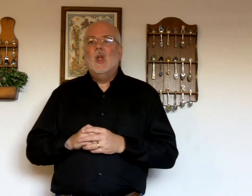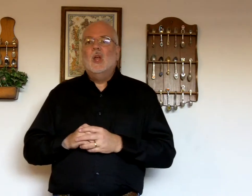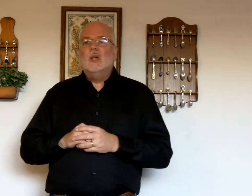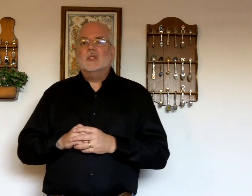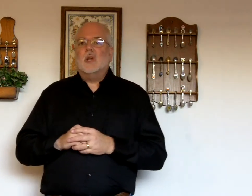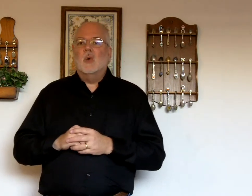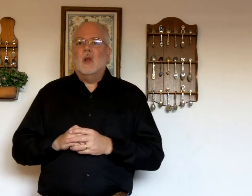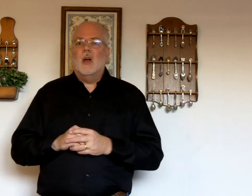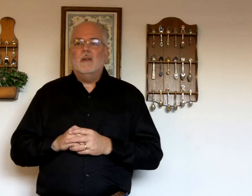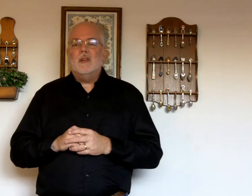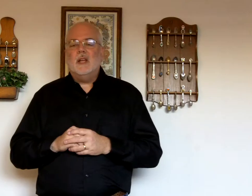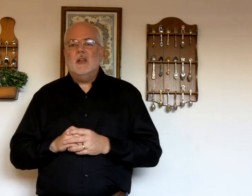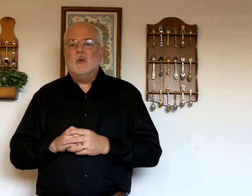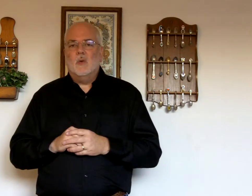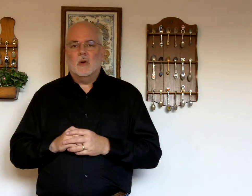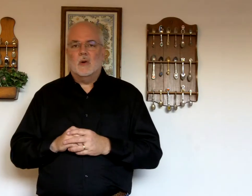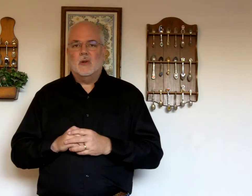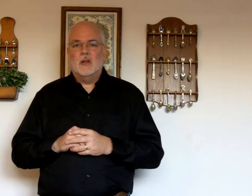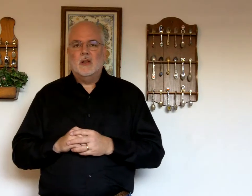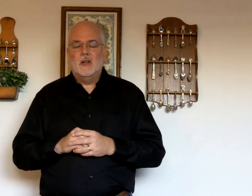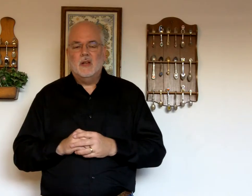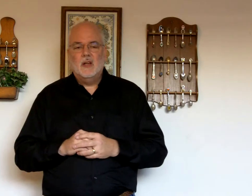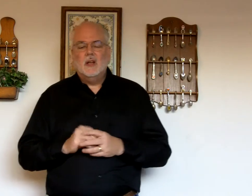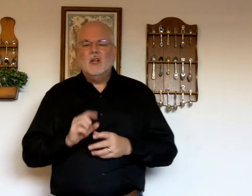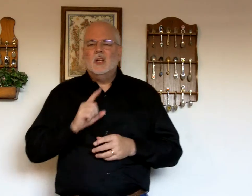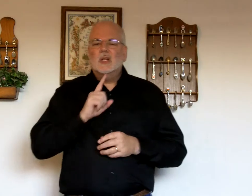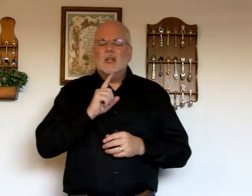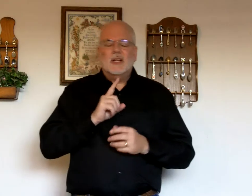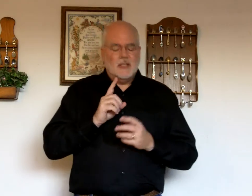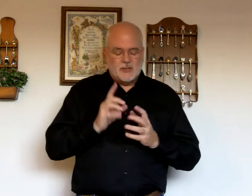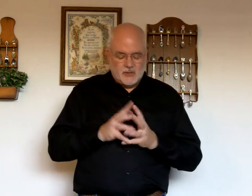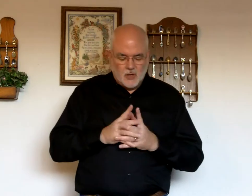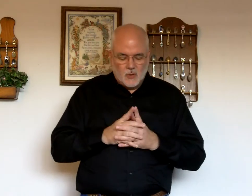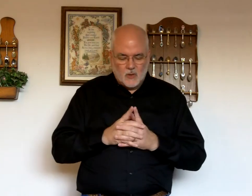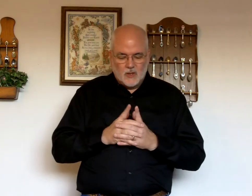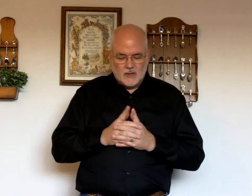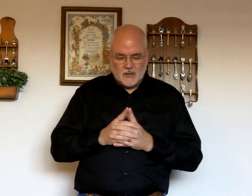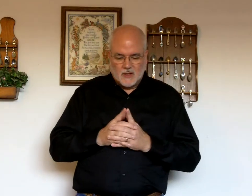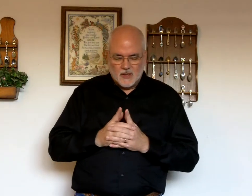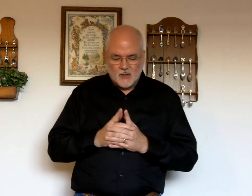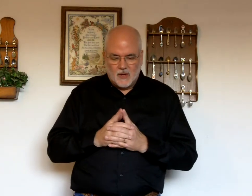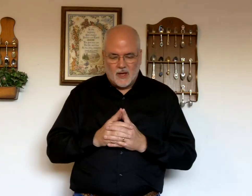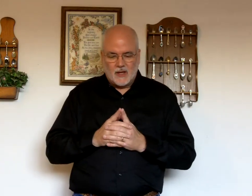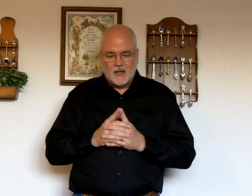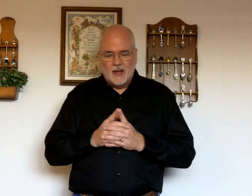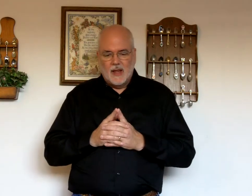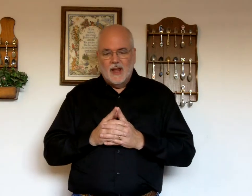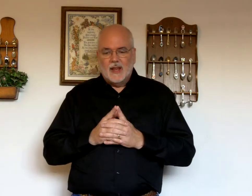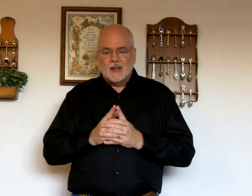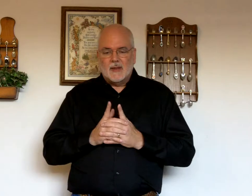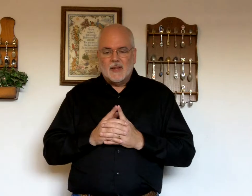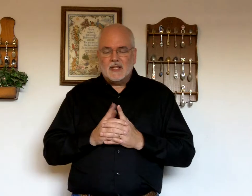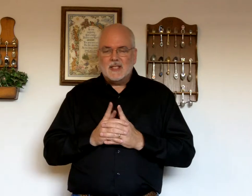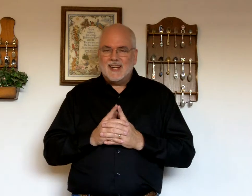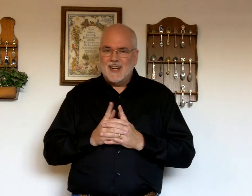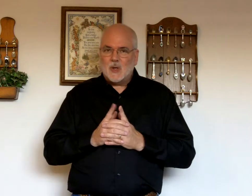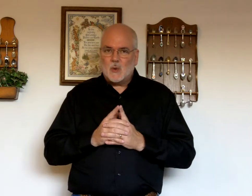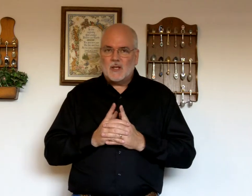So loved he the world, so, okay. This is an interesting